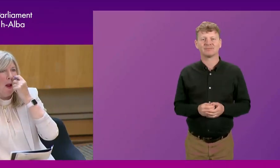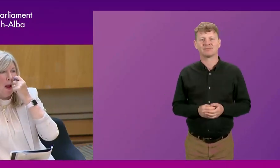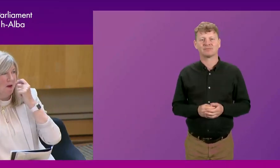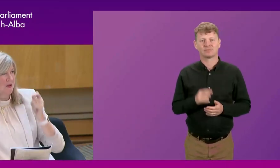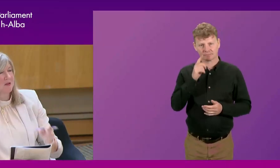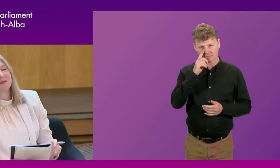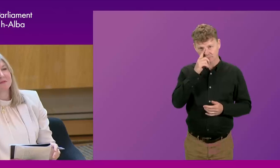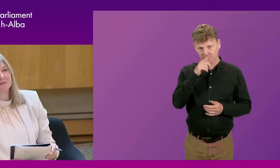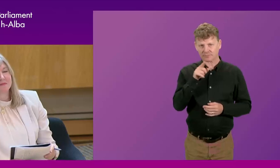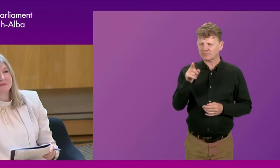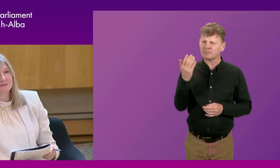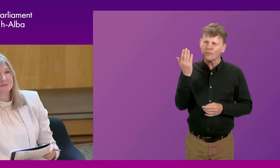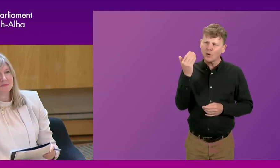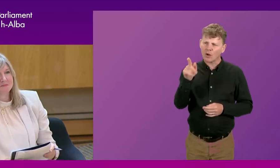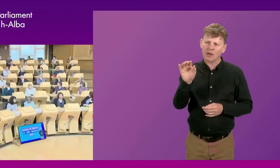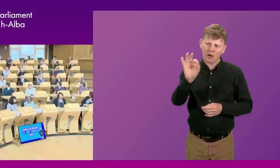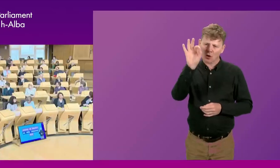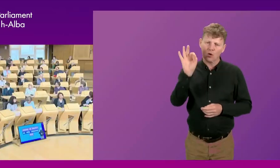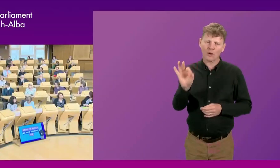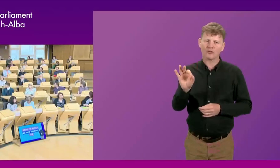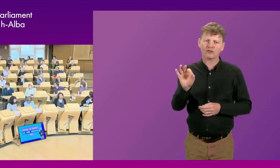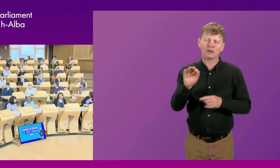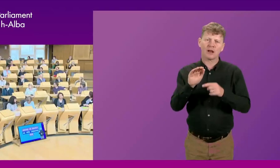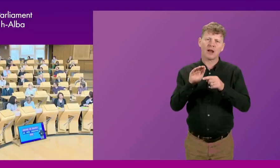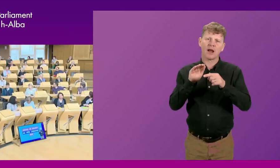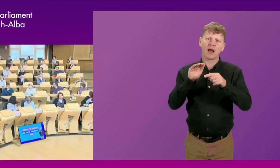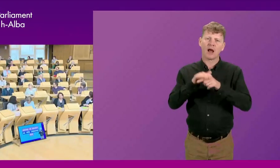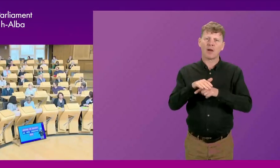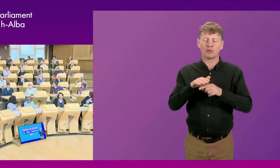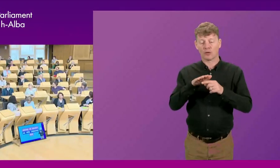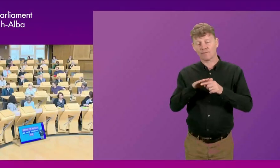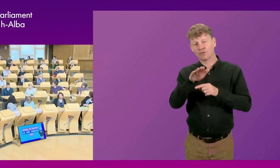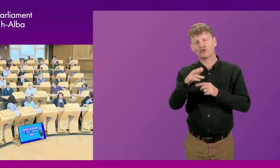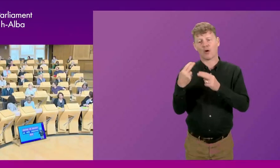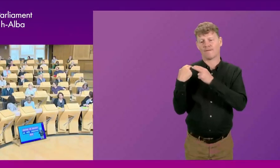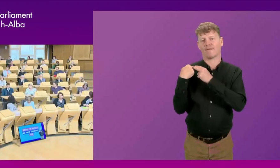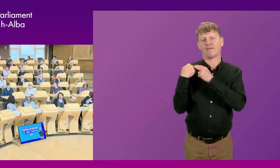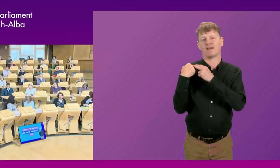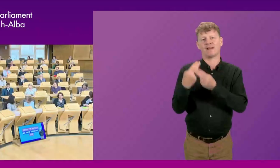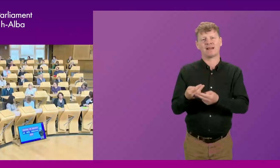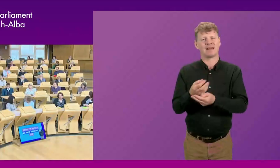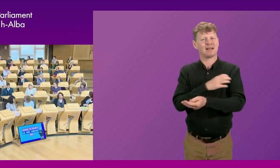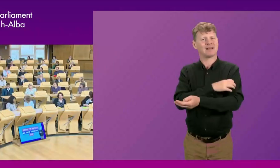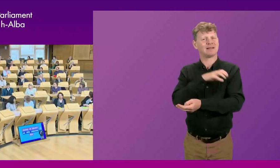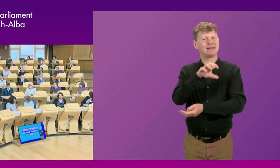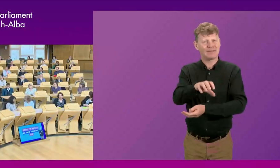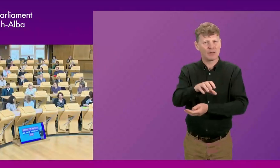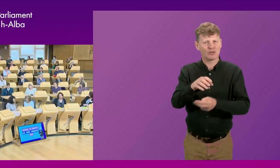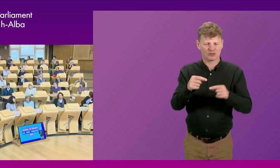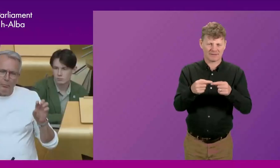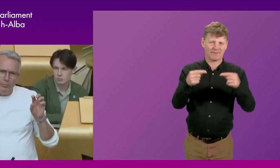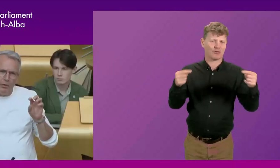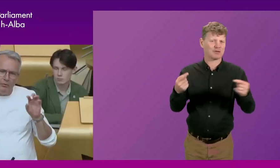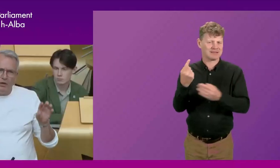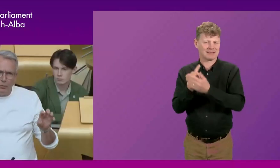You asked an earlier question about the future of devolution versus independence. I'm really interested to know